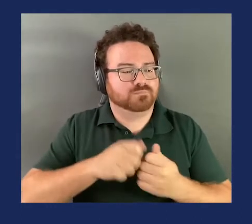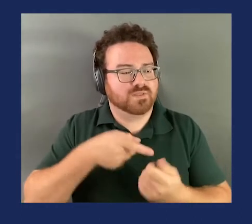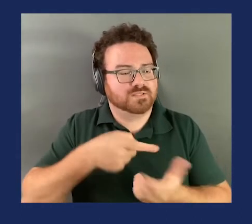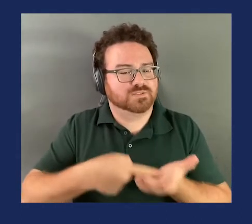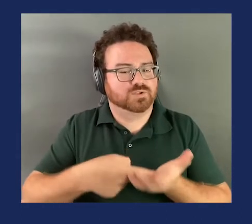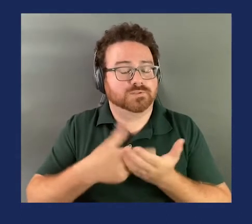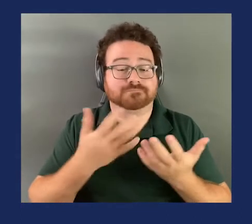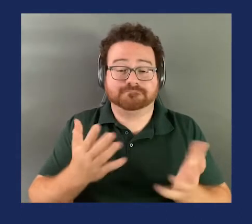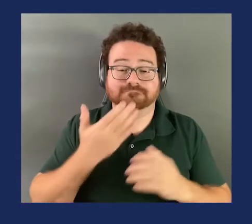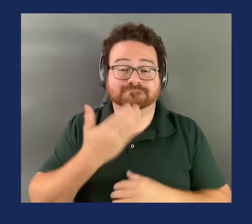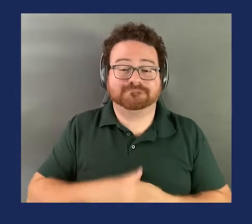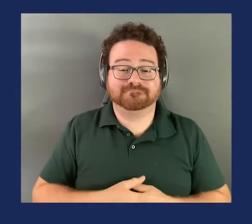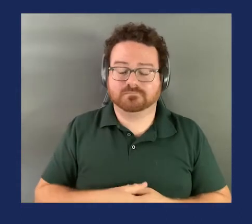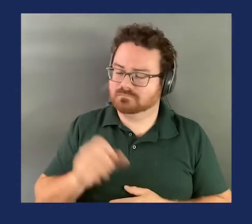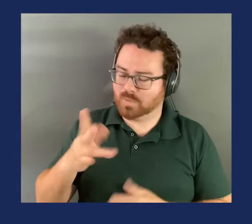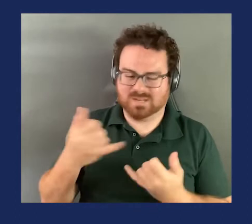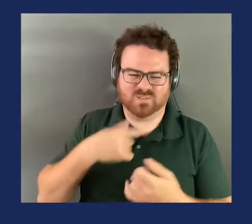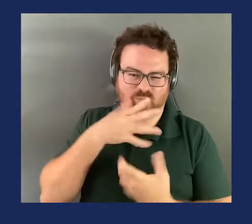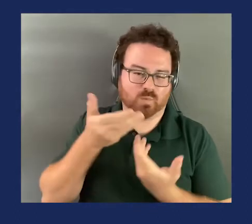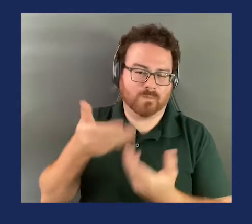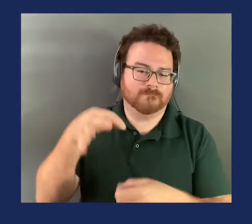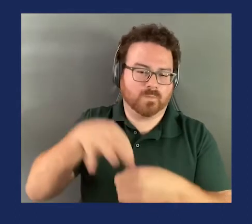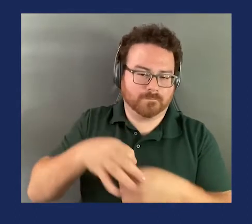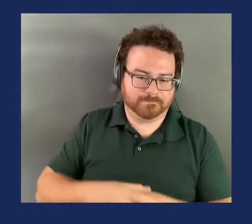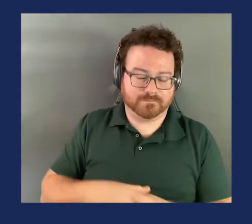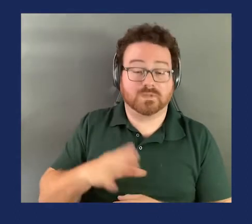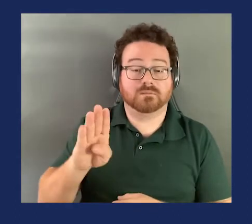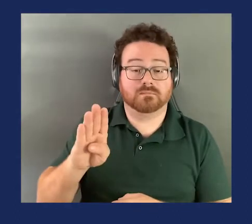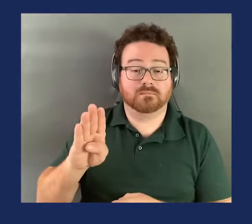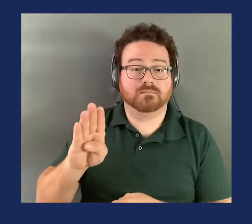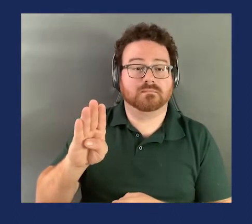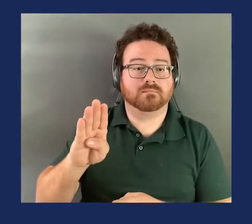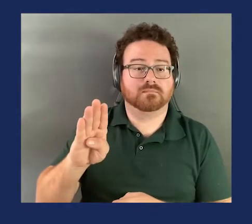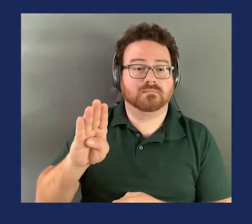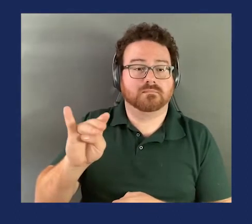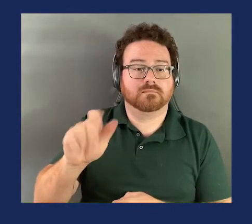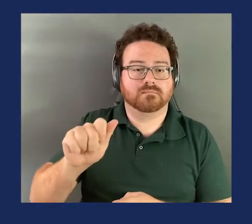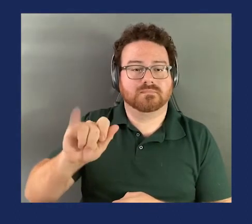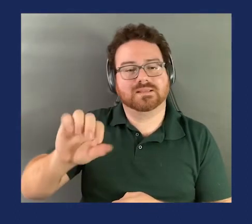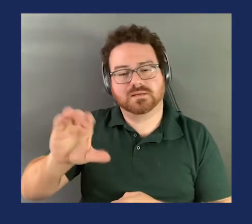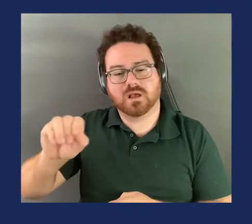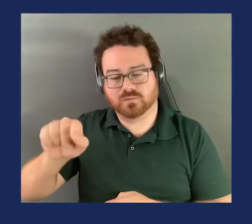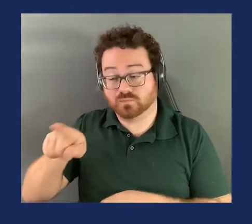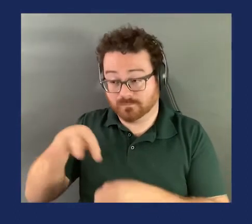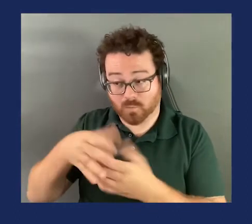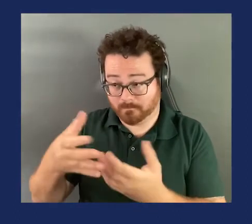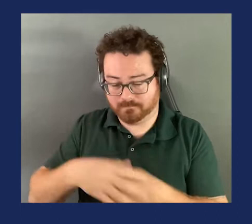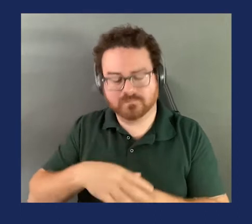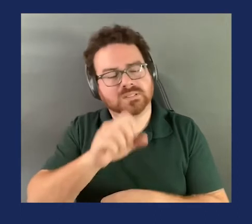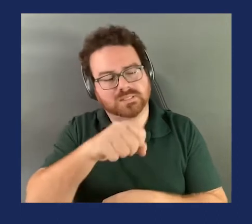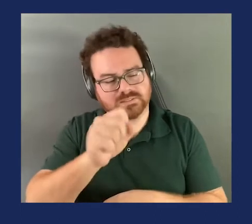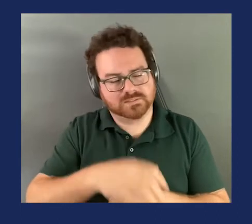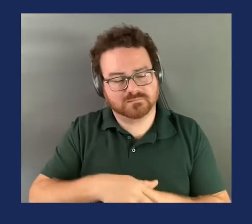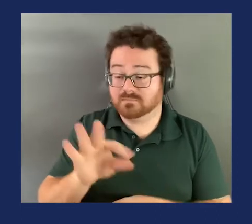Great. Then I can turn to a vote at this point in time. Commissioner Biakko, how do you vote? I yes. Commissioner Feldman?